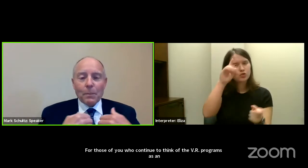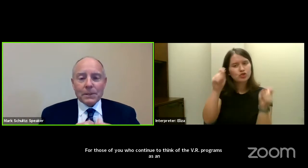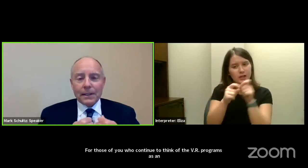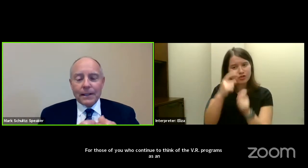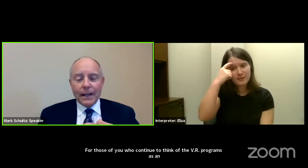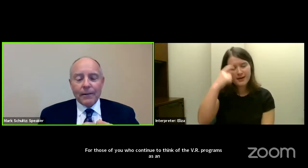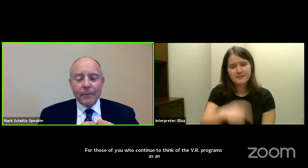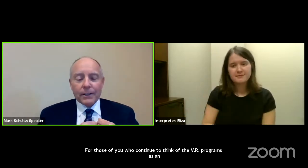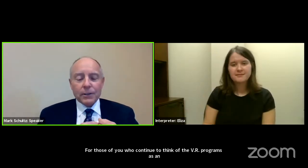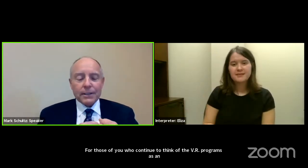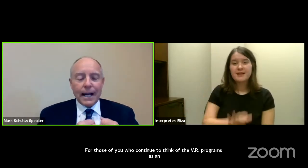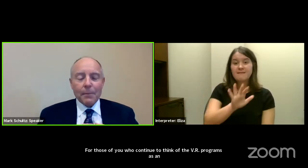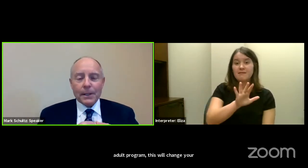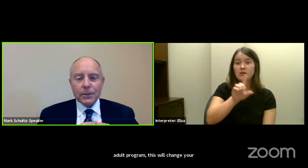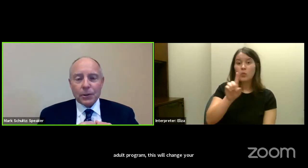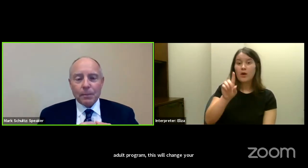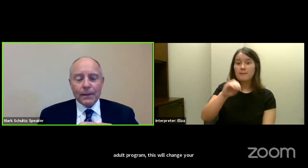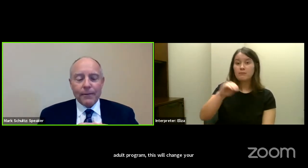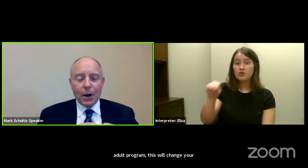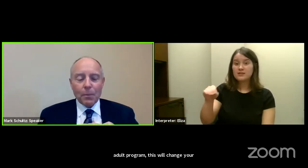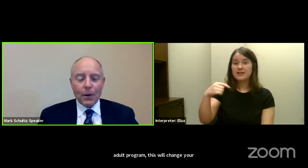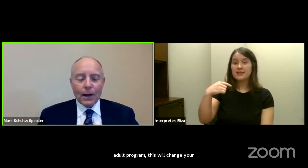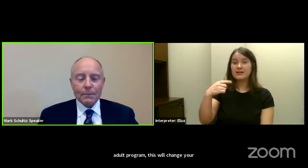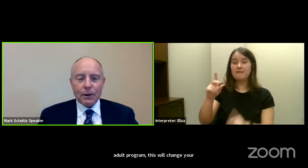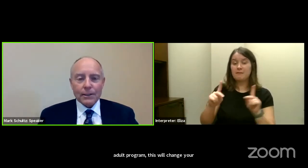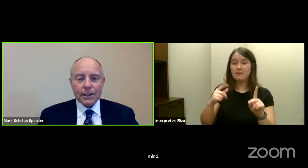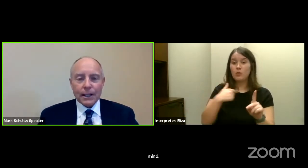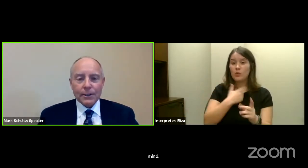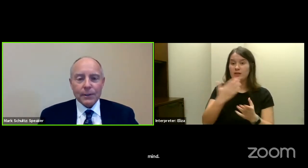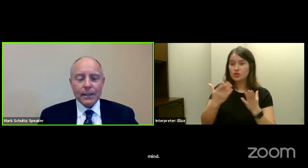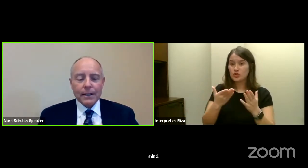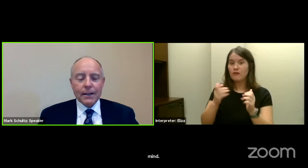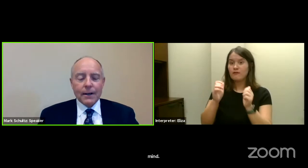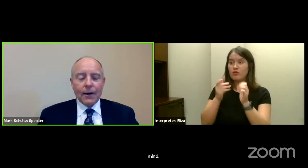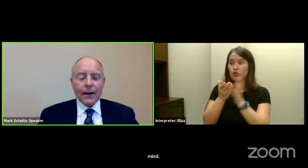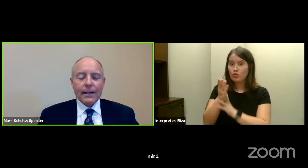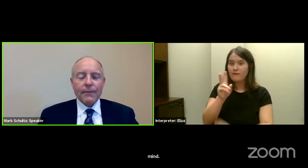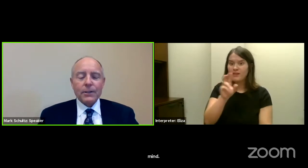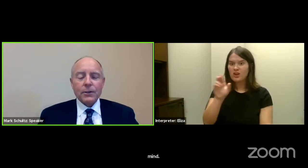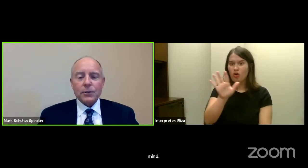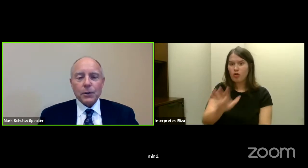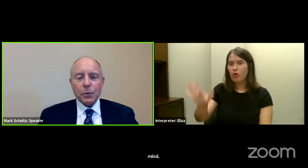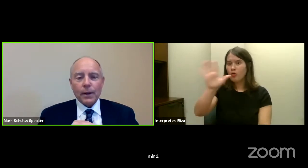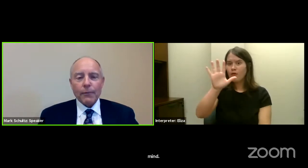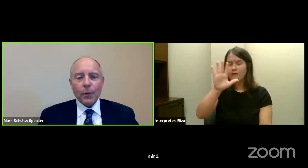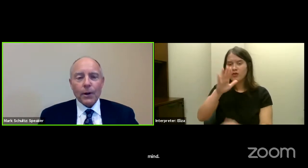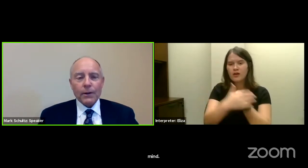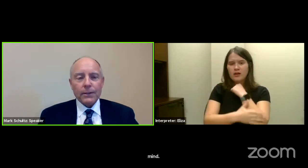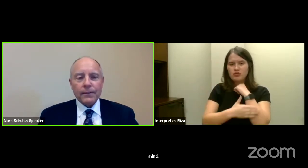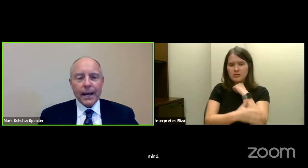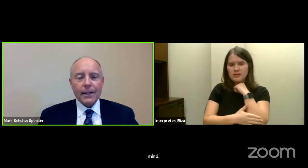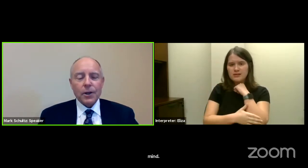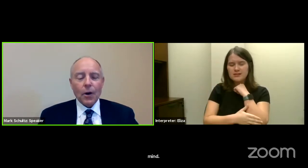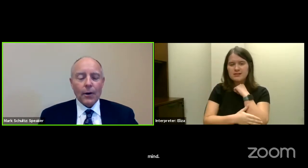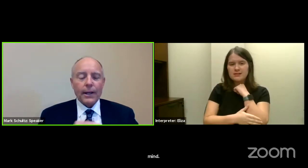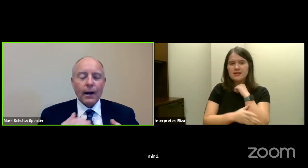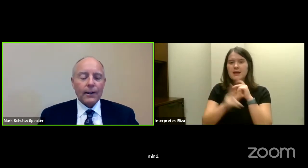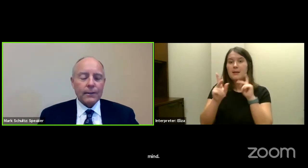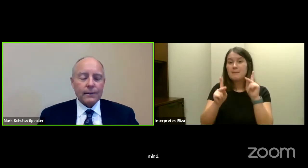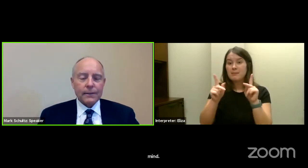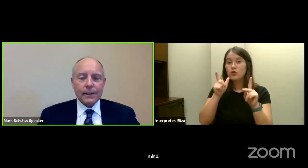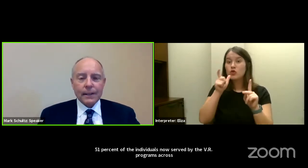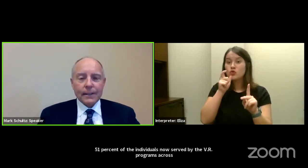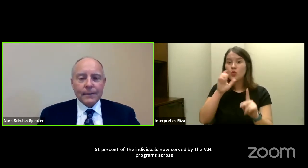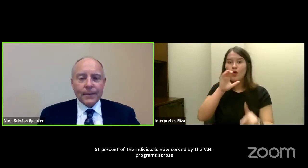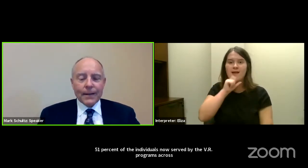51% of the individuals now being served by the VR programs across the country are individuals who are 24 years of age or